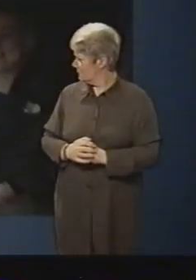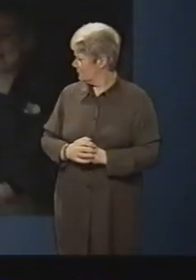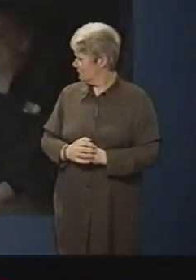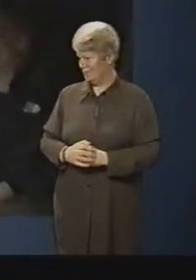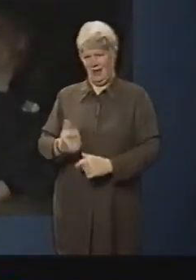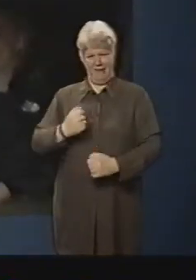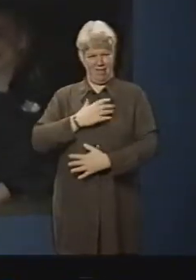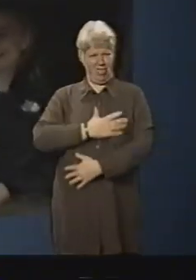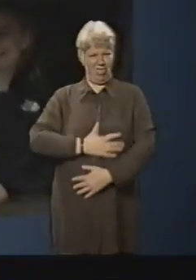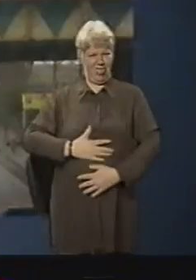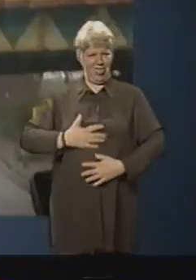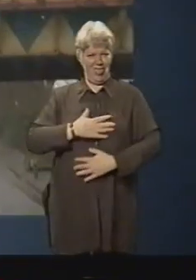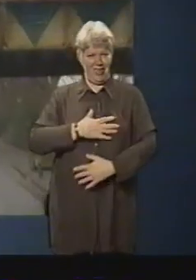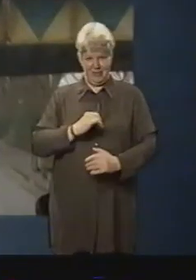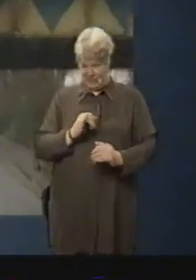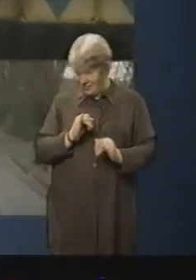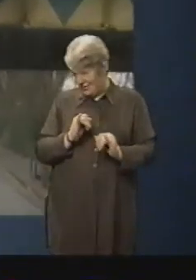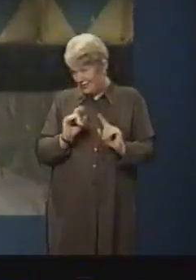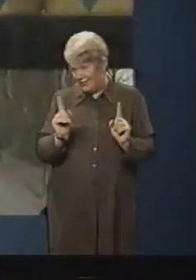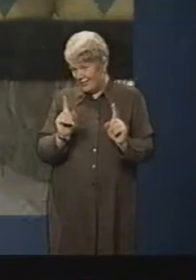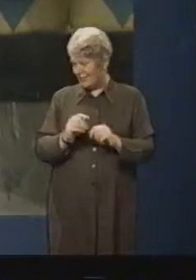horrible feeling just in case it doesn't work.